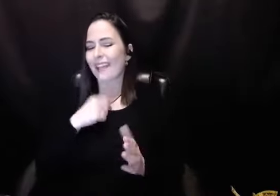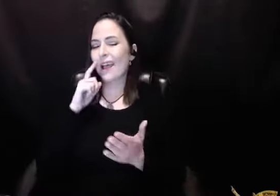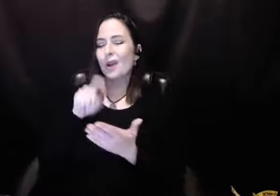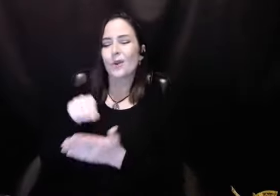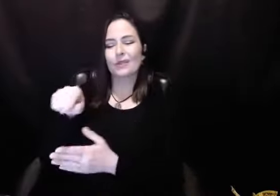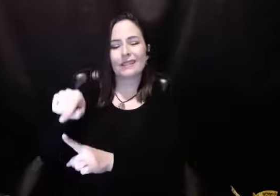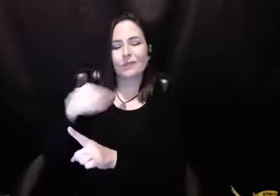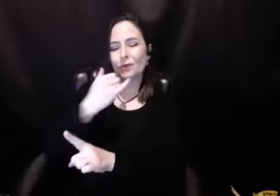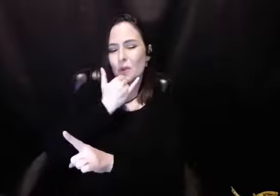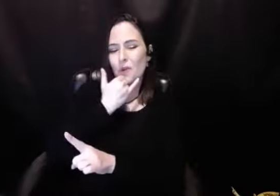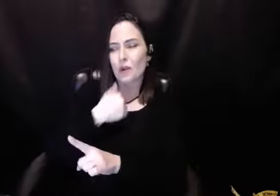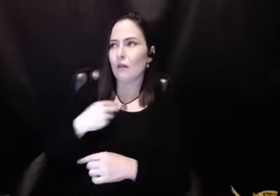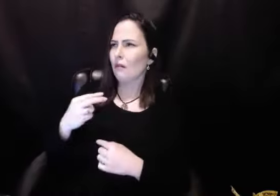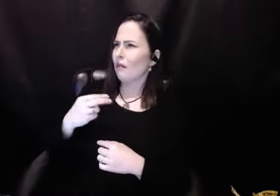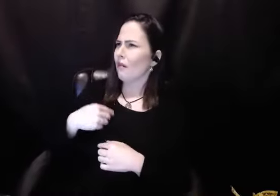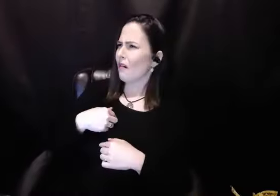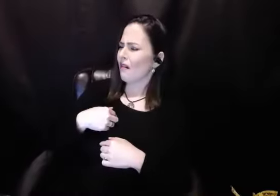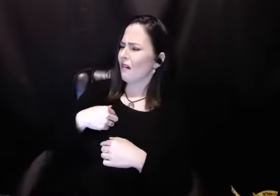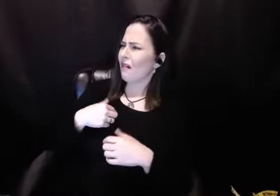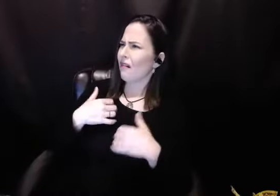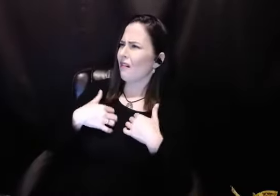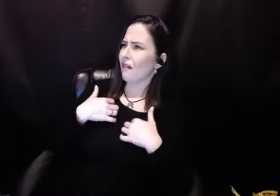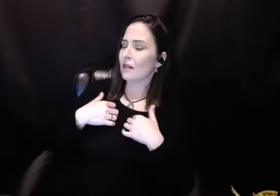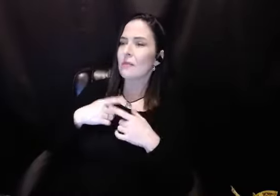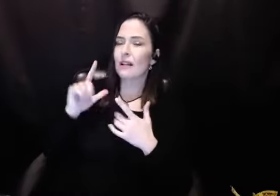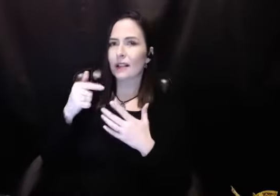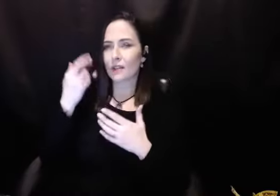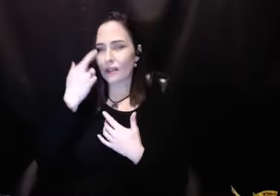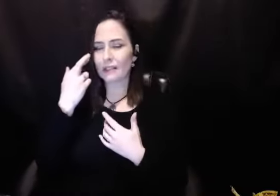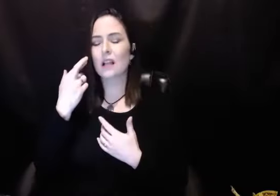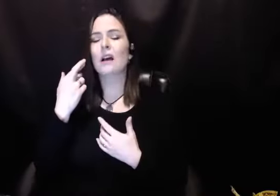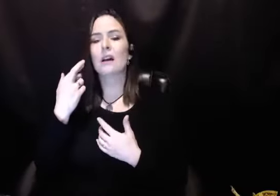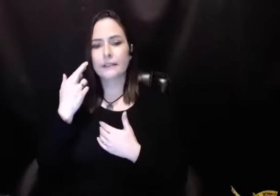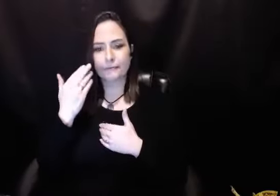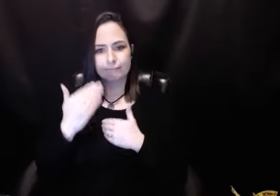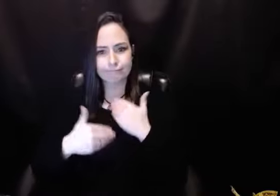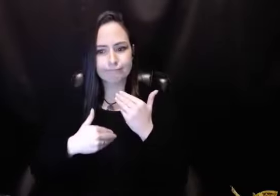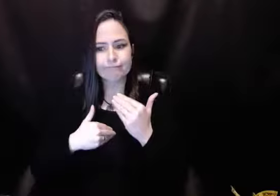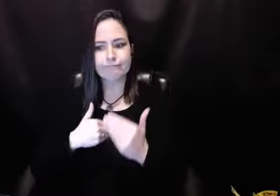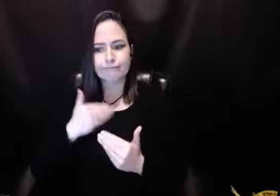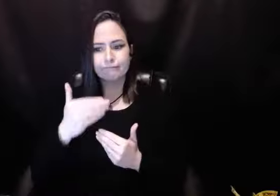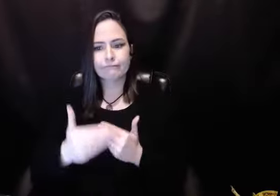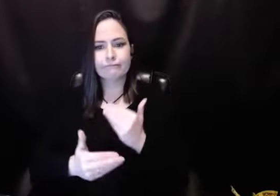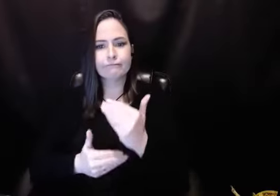and that can see things that you can't see at that time. And later you realize,